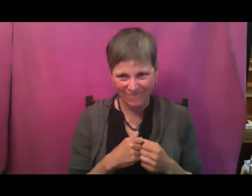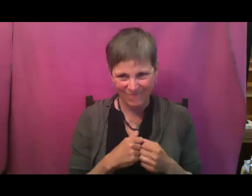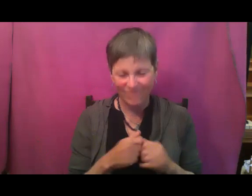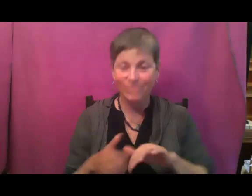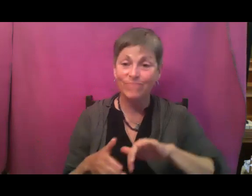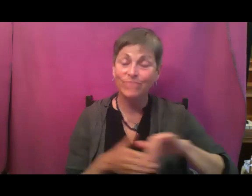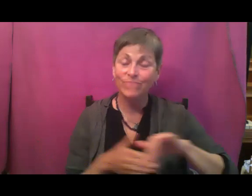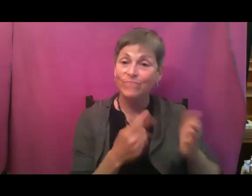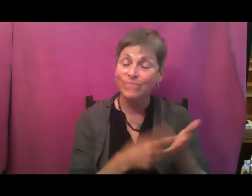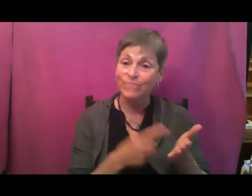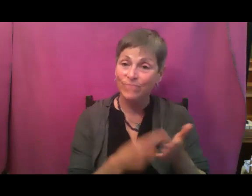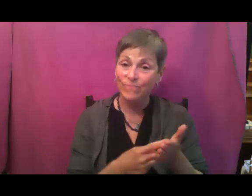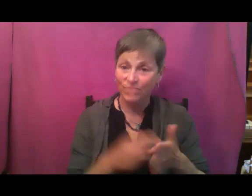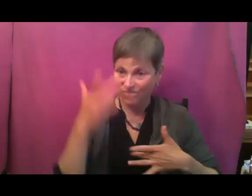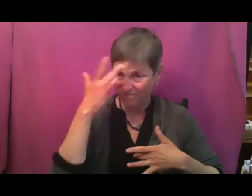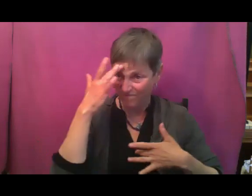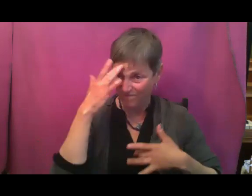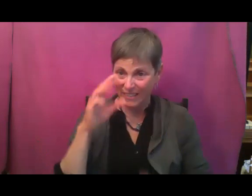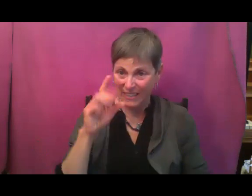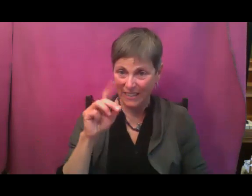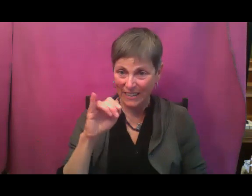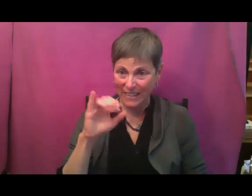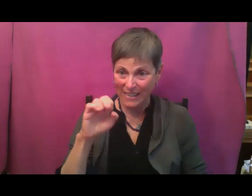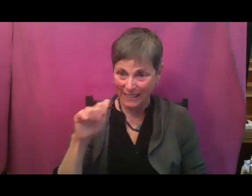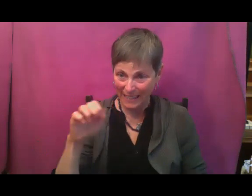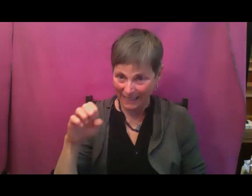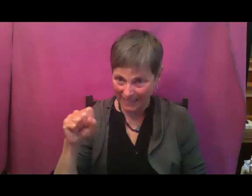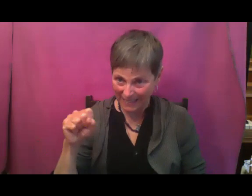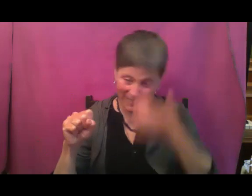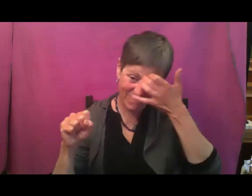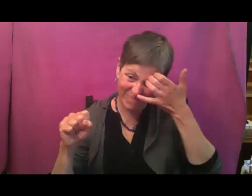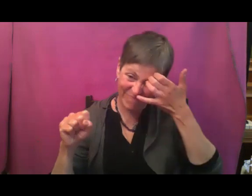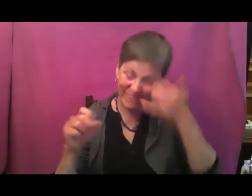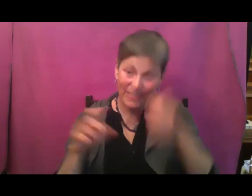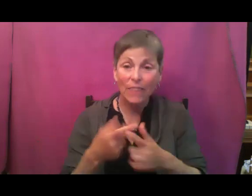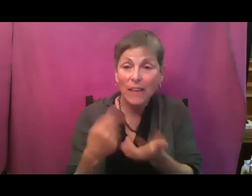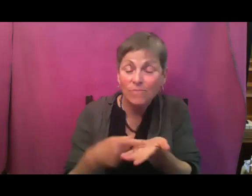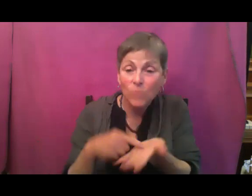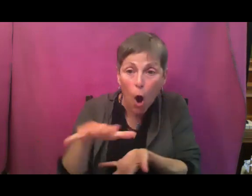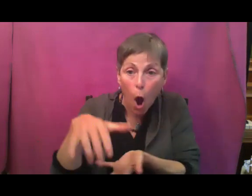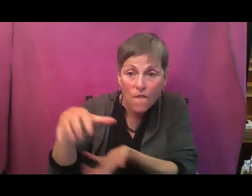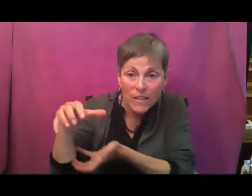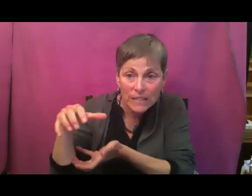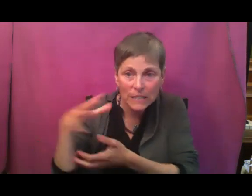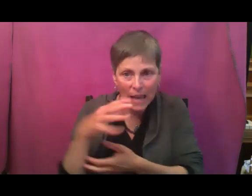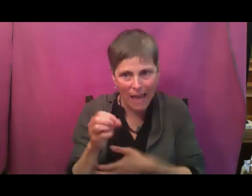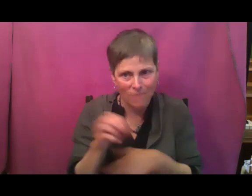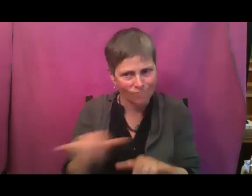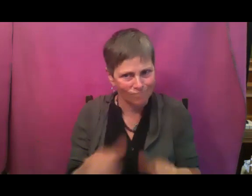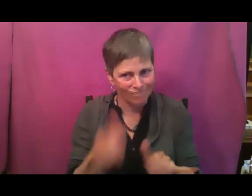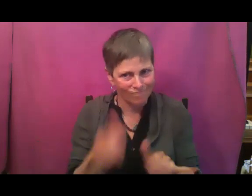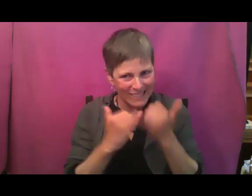diseases and then we'll dial in some harvest tips and also common mistakes. So diseases,